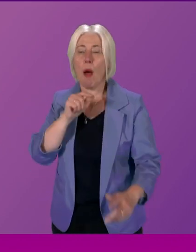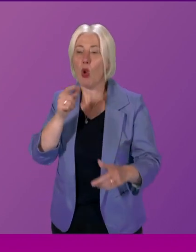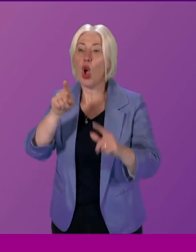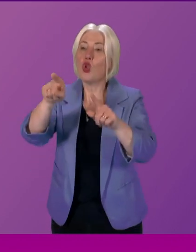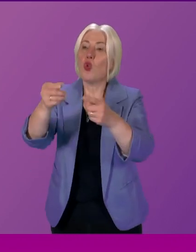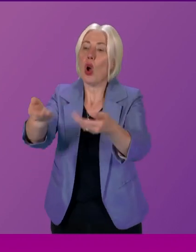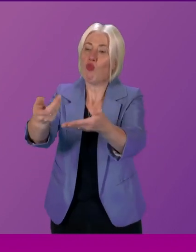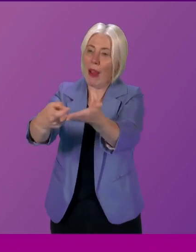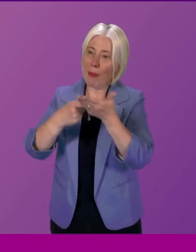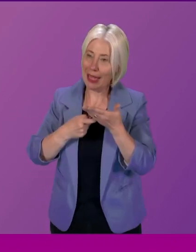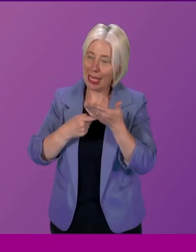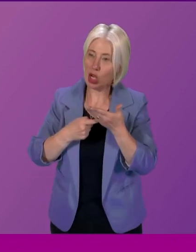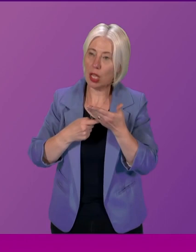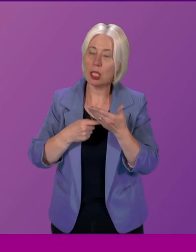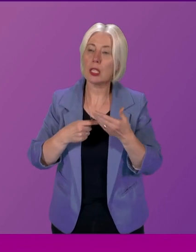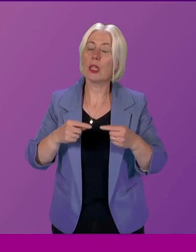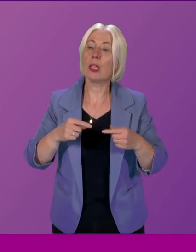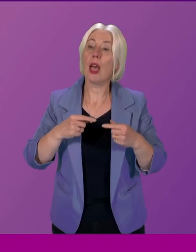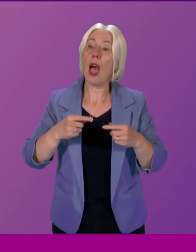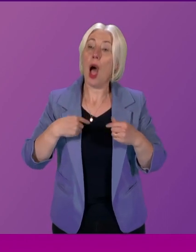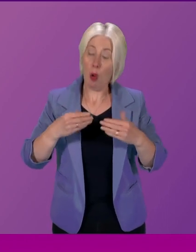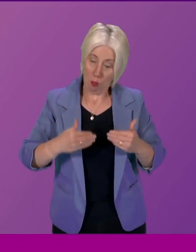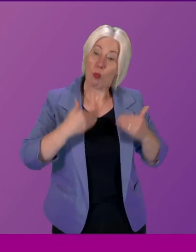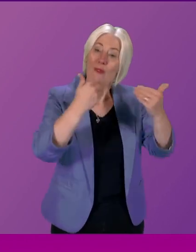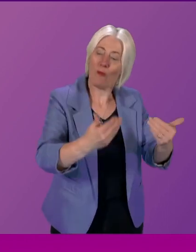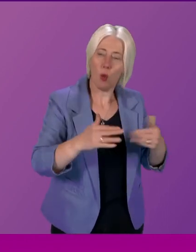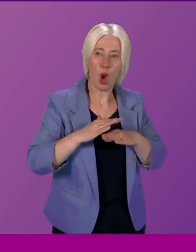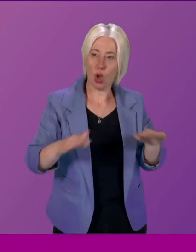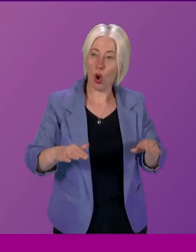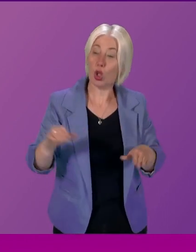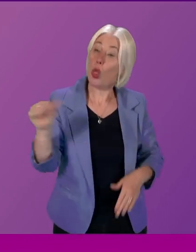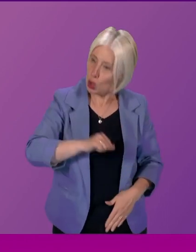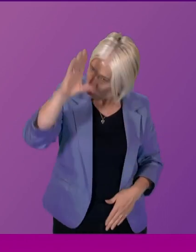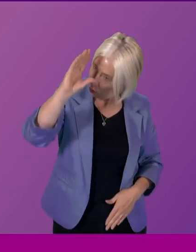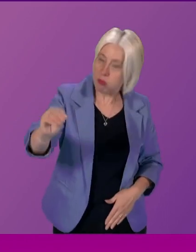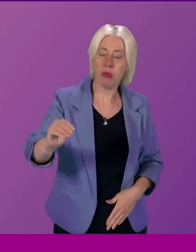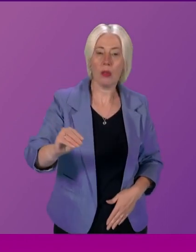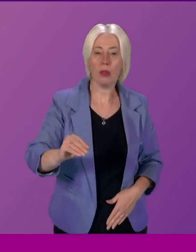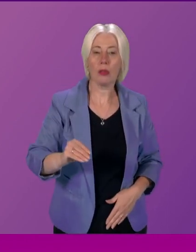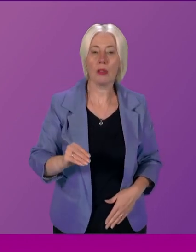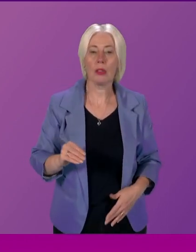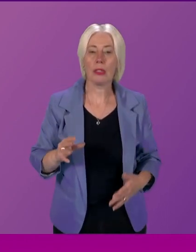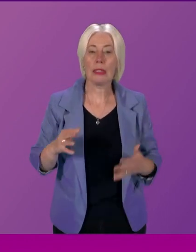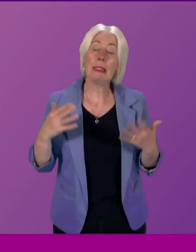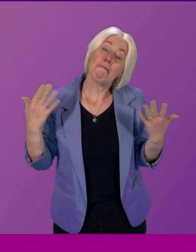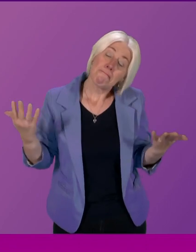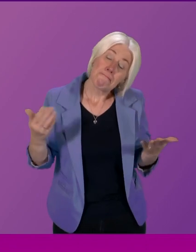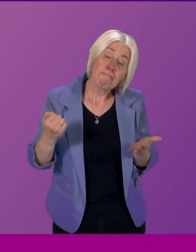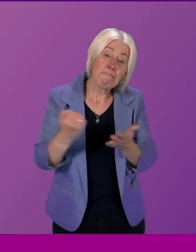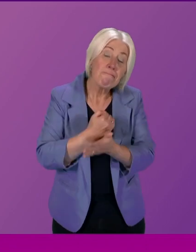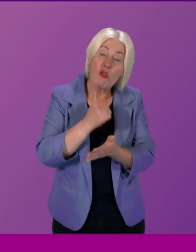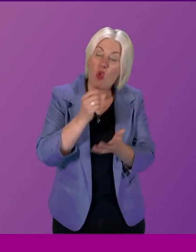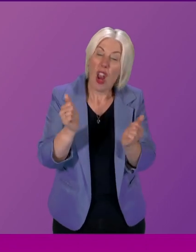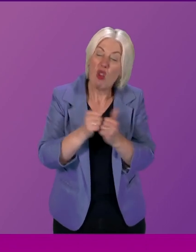or why they are taking an idea forward and I'm sorry I can't sway you on the the presiding officer I